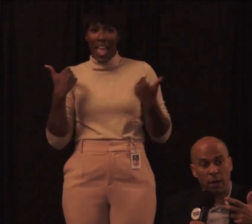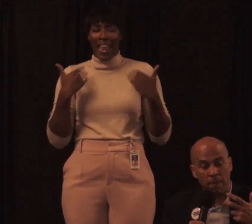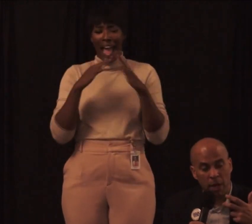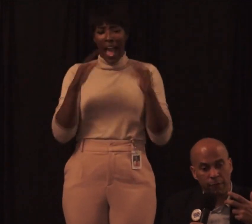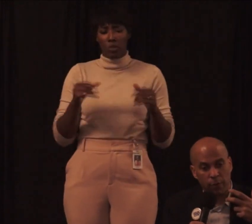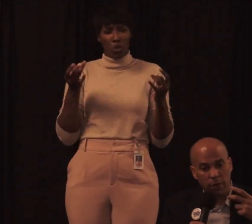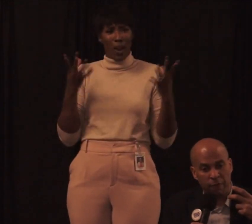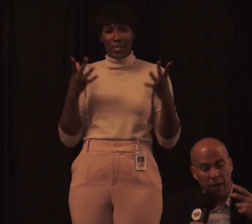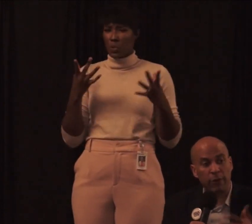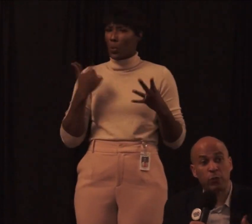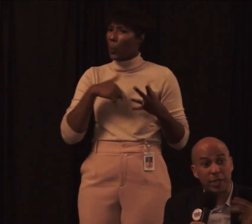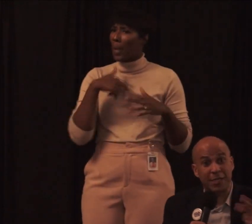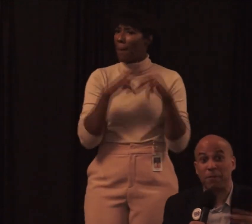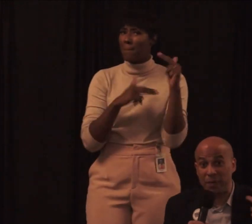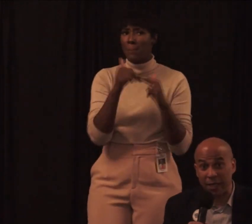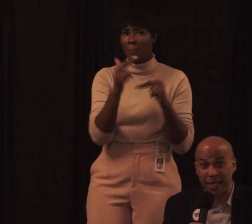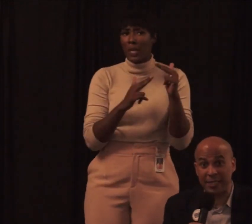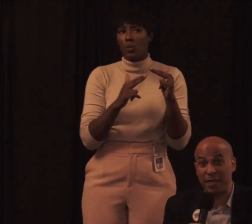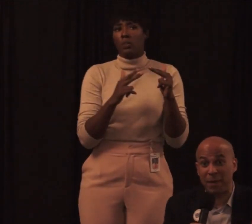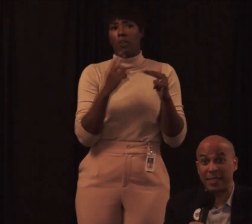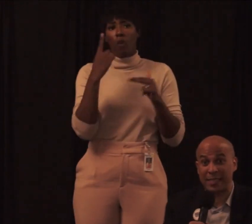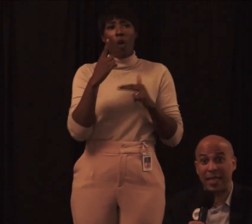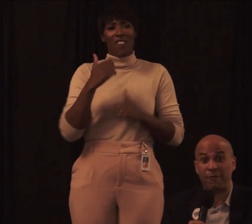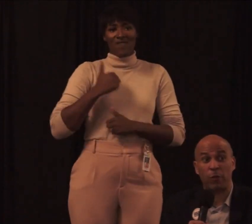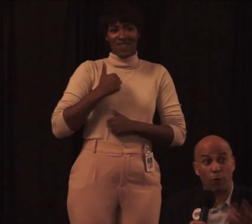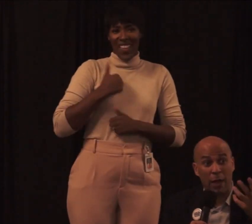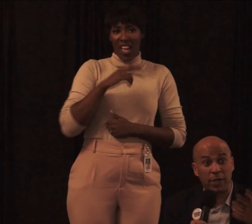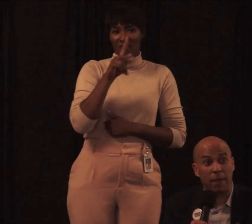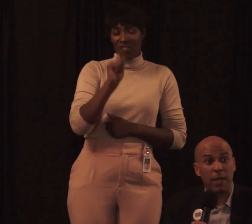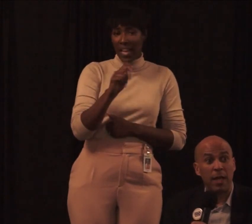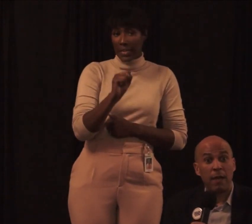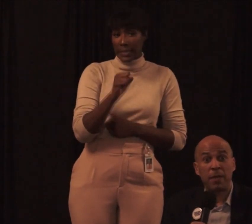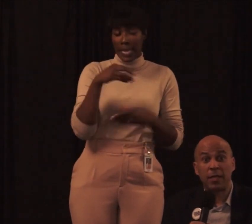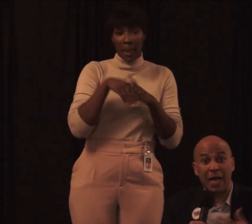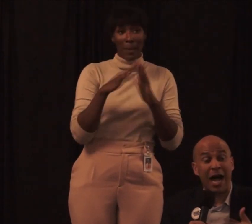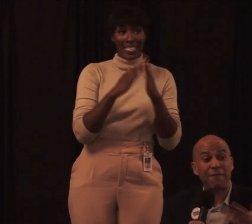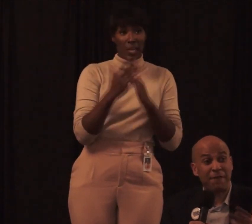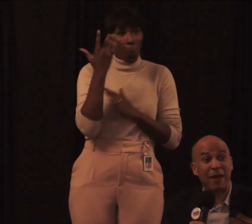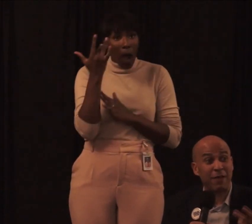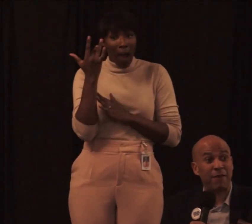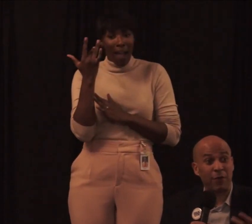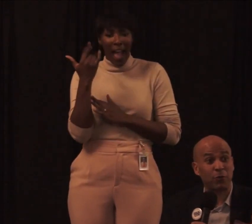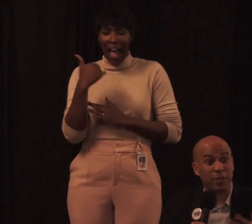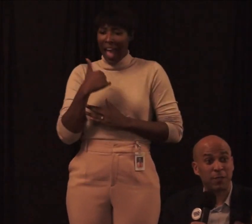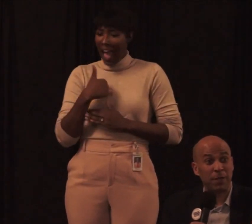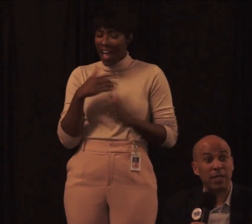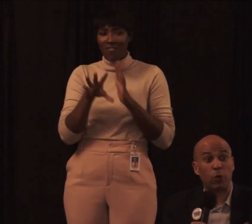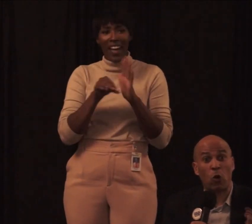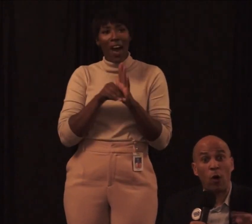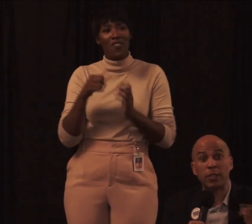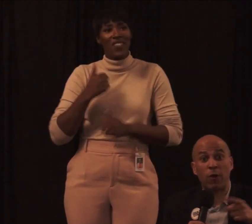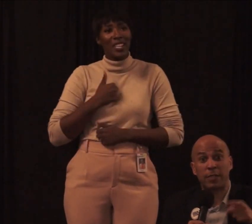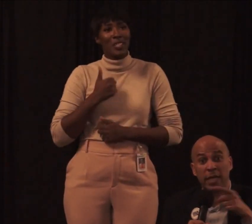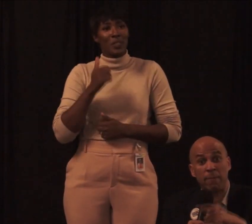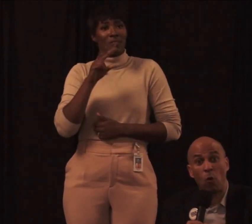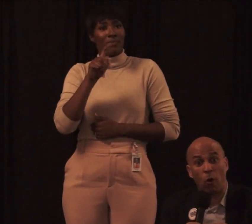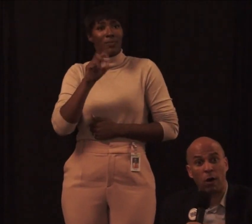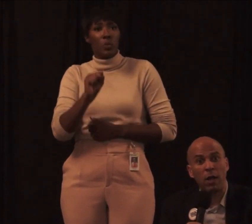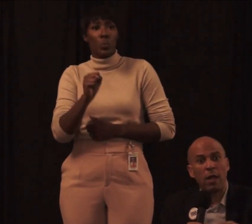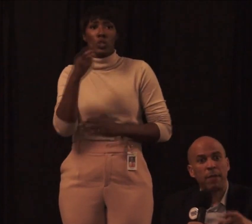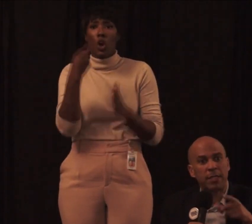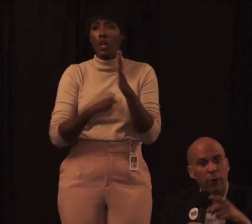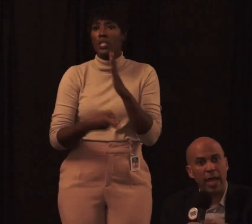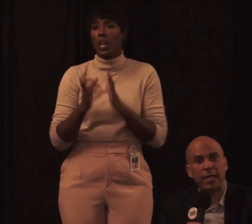for veterans with disabilities in my city from the ground up because I found that veterans with disabilities were costing our city